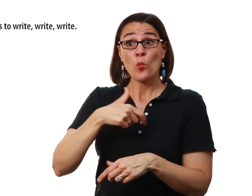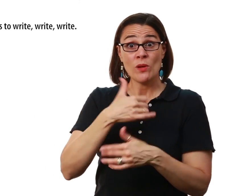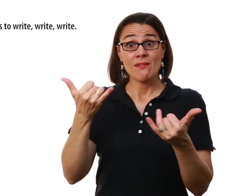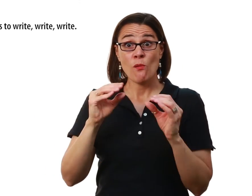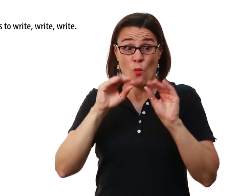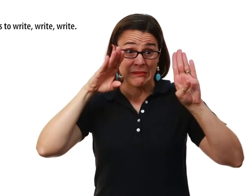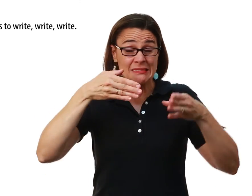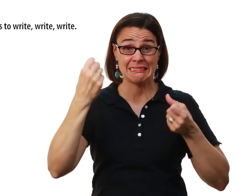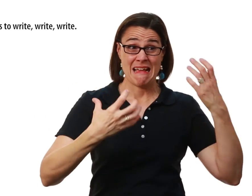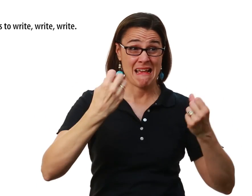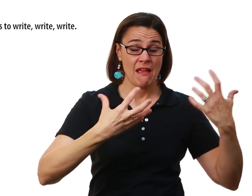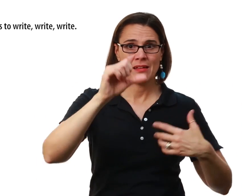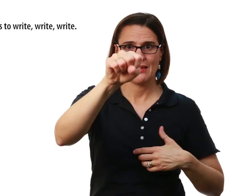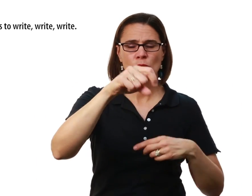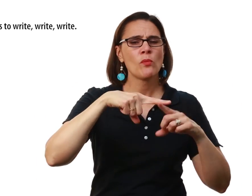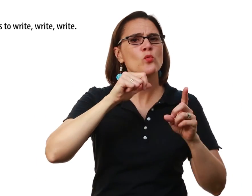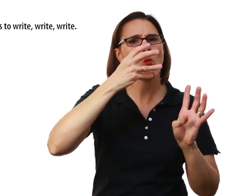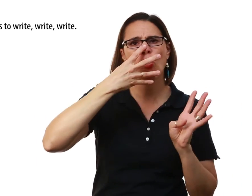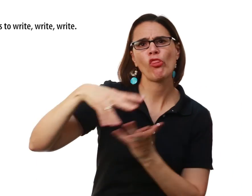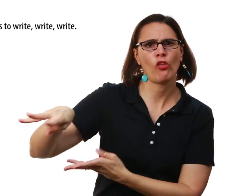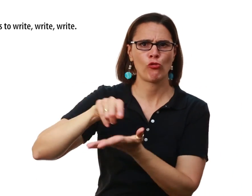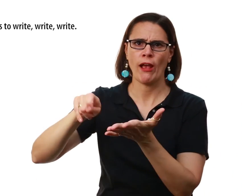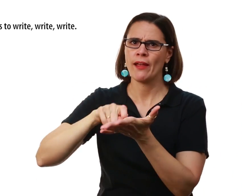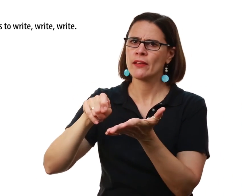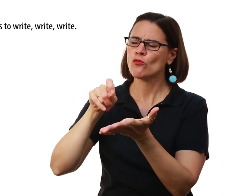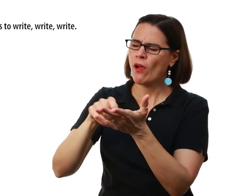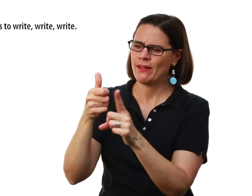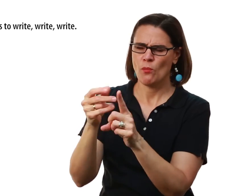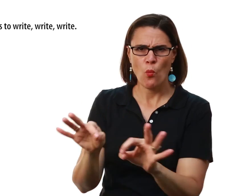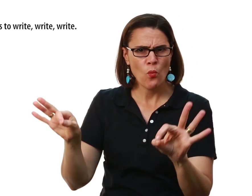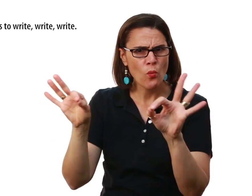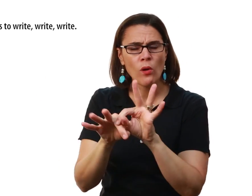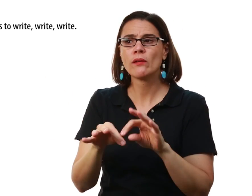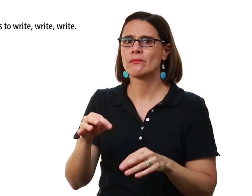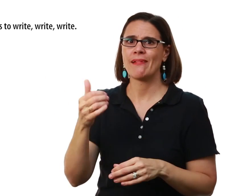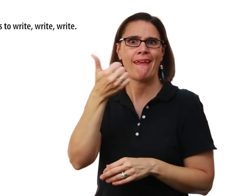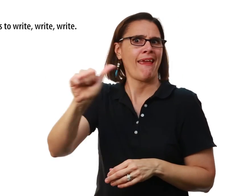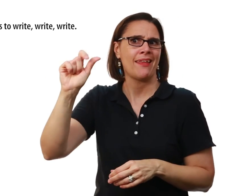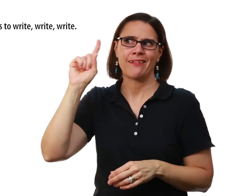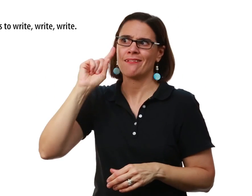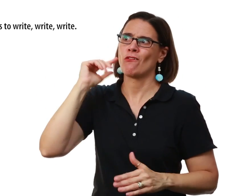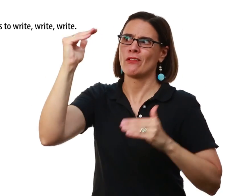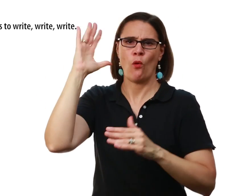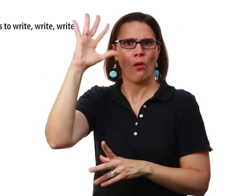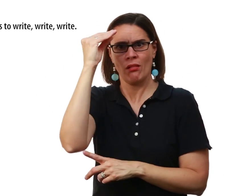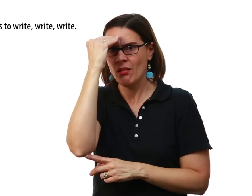focusing on the signing Yes But at the same time We do not want to neglect The importance of writing Any deaf adult Will tell you They